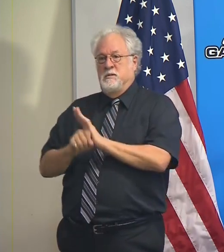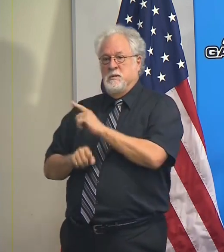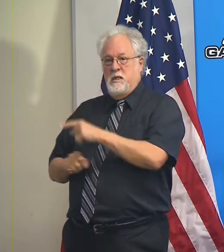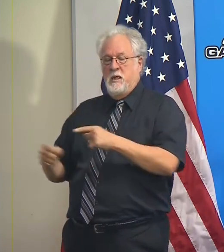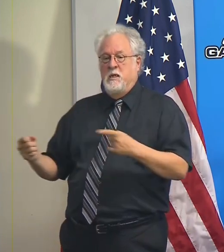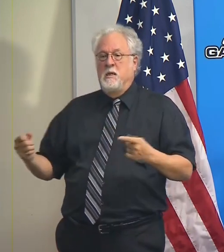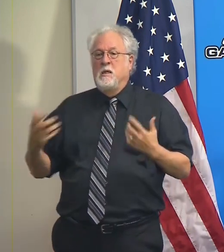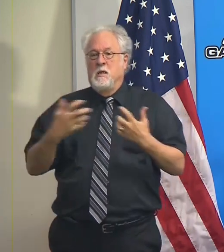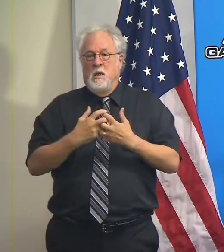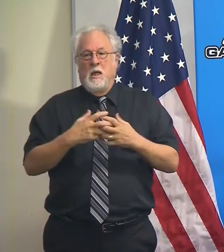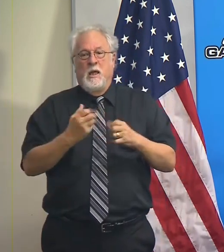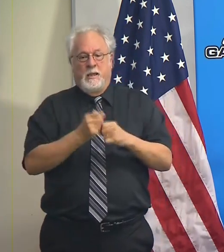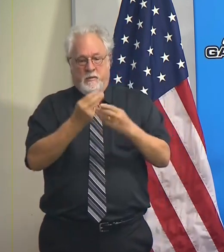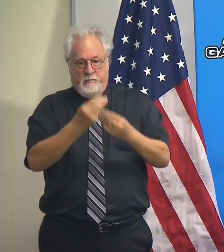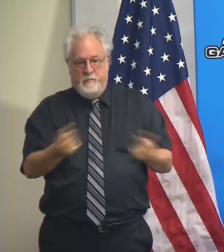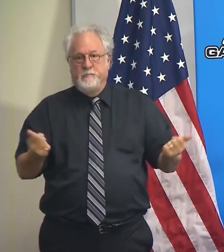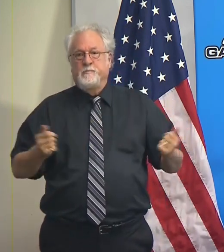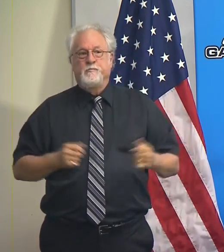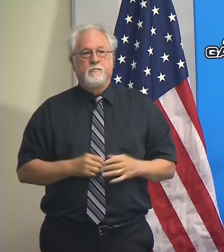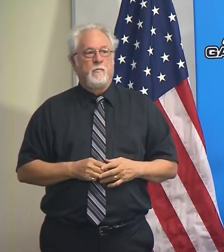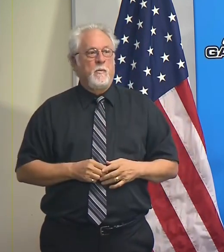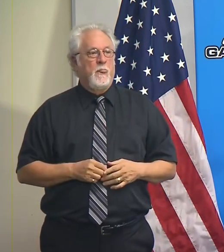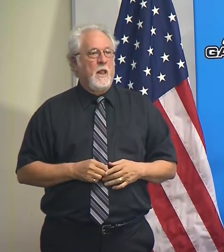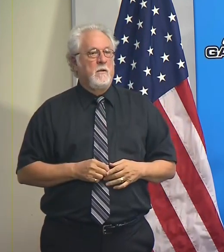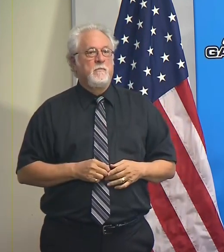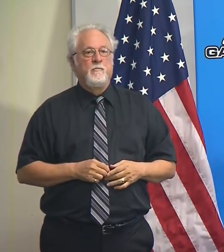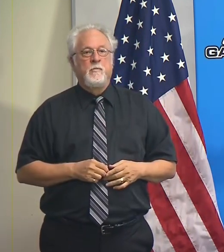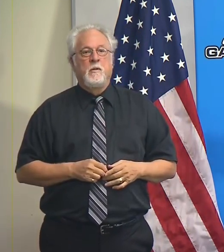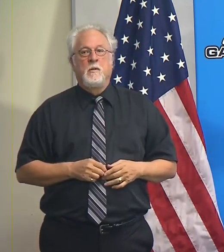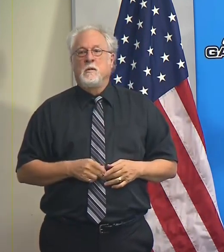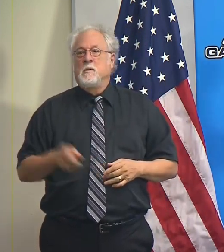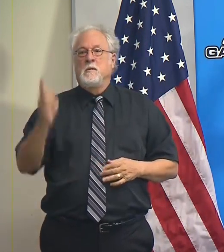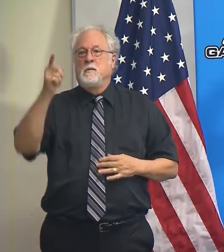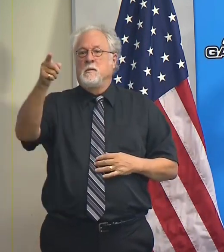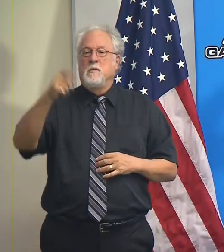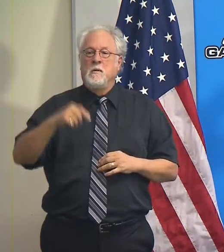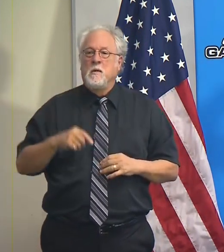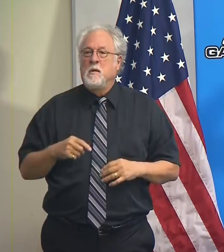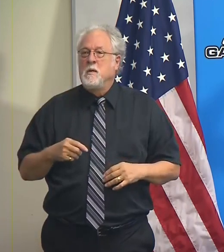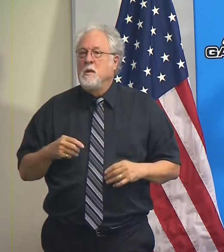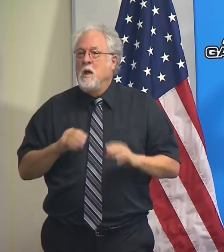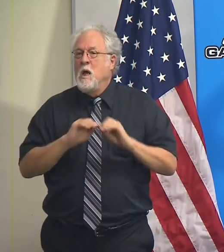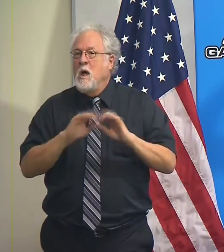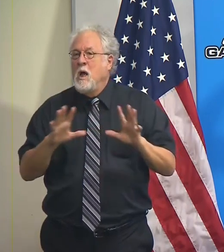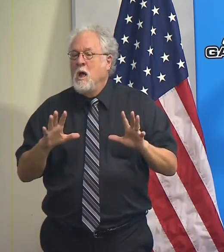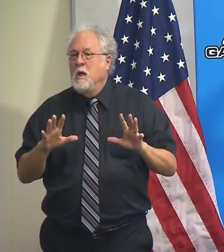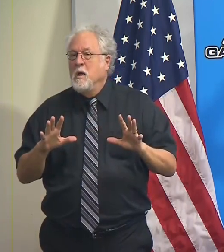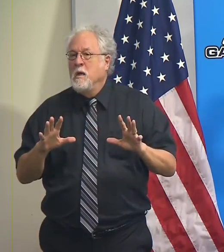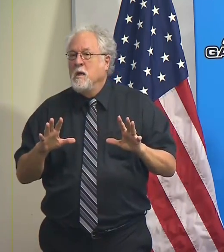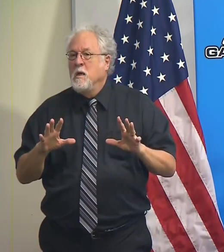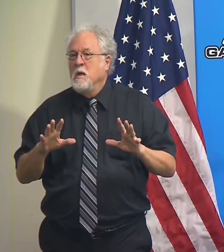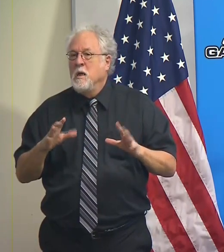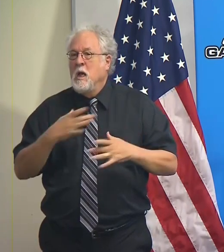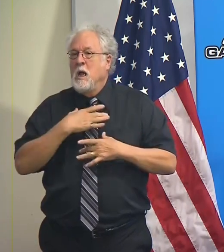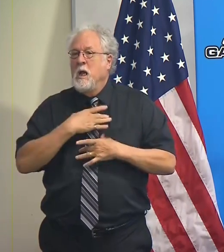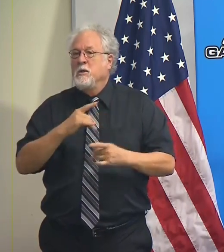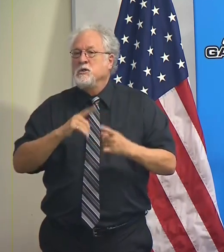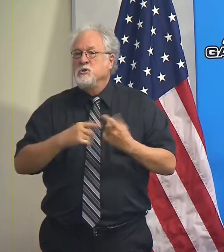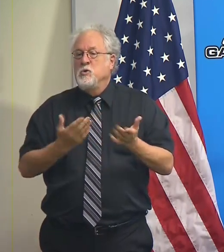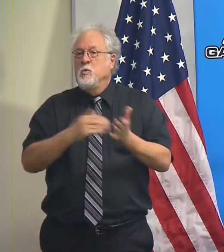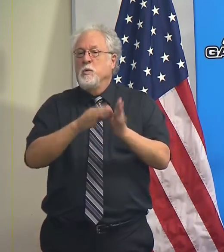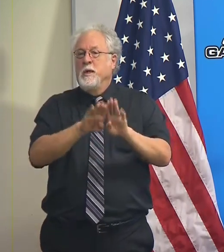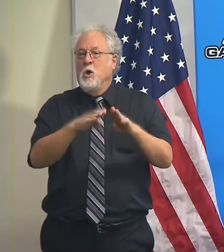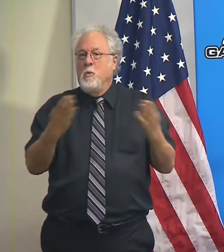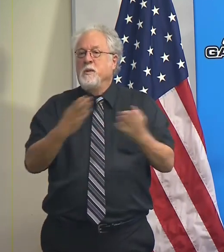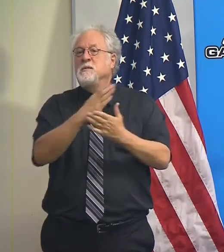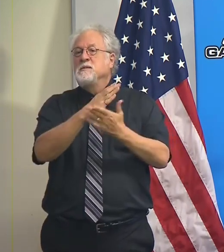we can hopefully get all of that ironed out. Yes, sir. Yeah, Governor, obviously a lot of folks are anxious to move ahead with reopening,